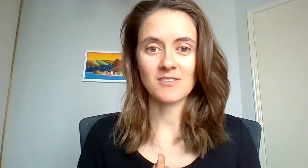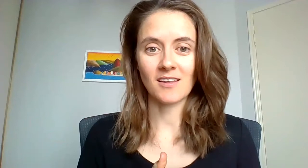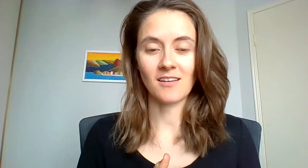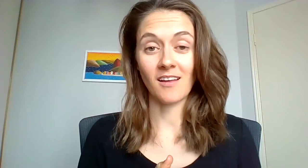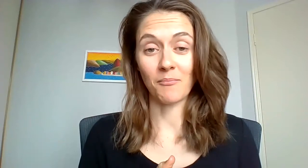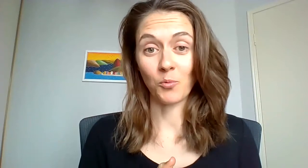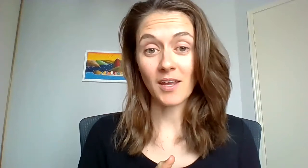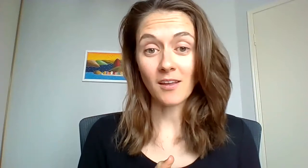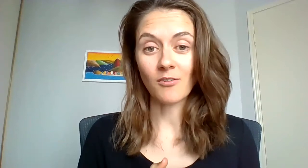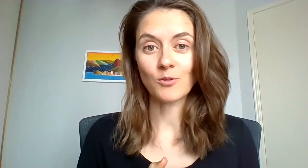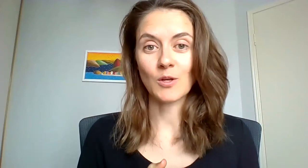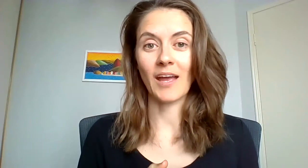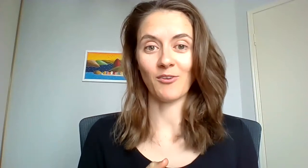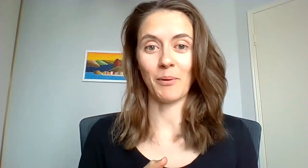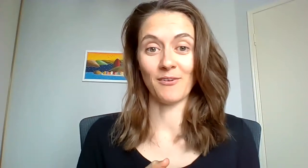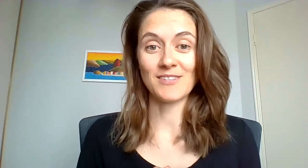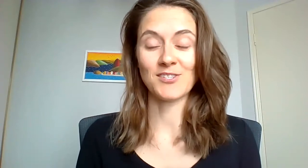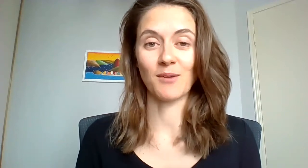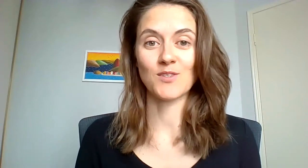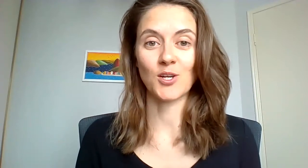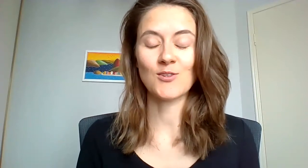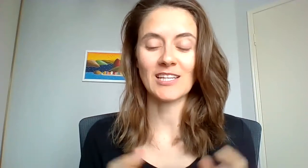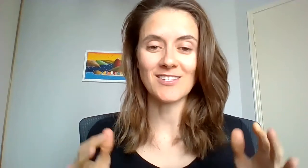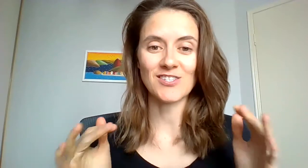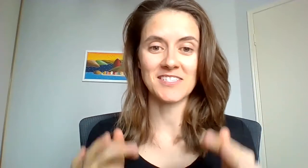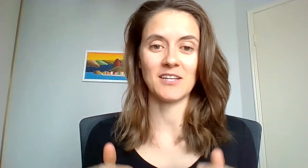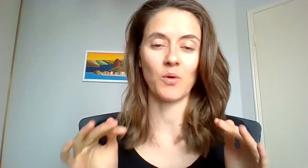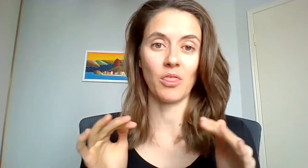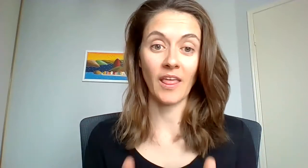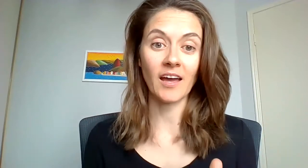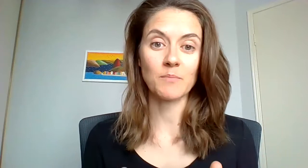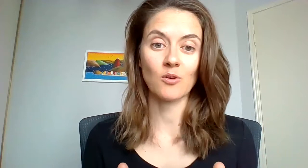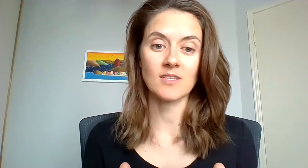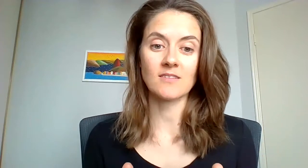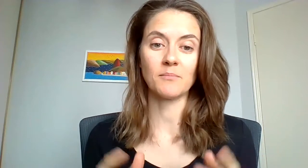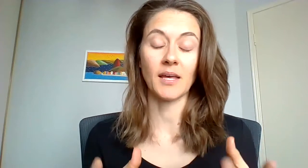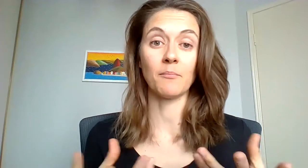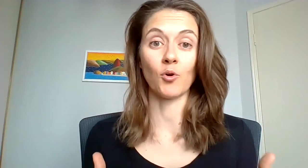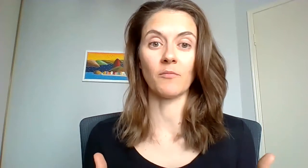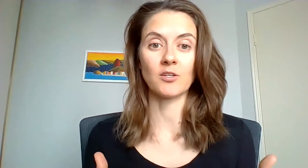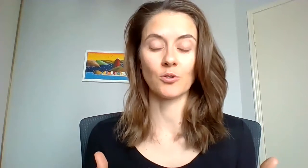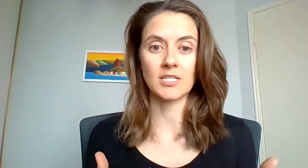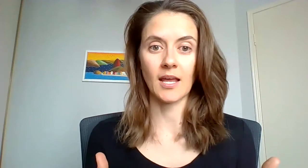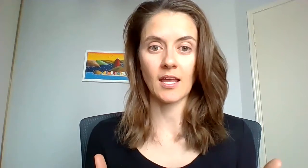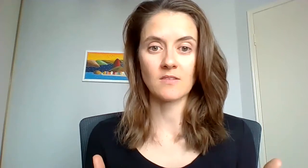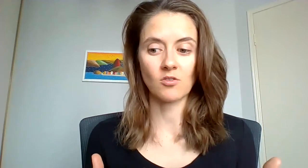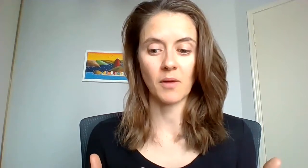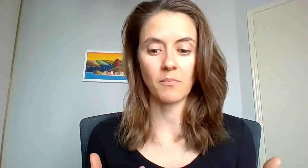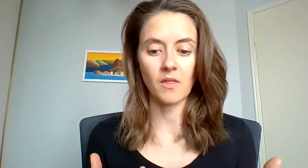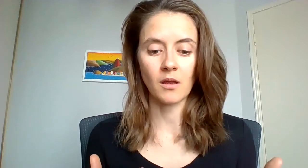is that we are also angry parents at times too, so let's just sit with that because that's the main point of my talk today is to remember that